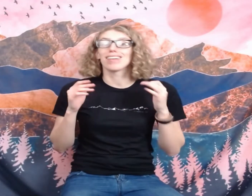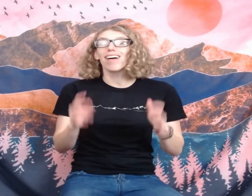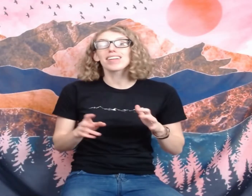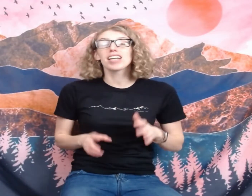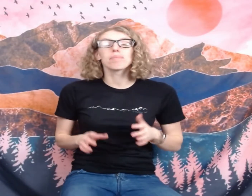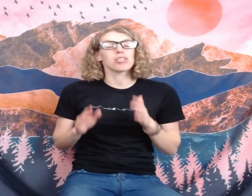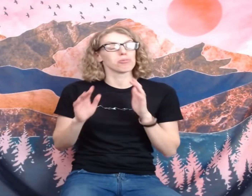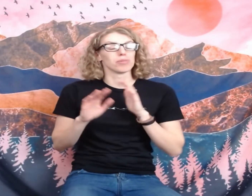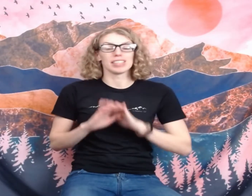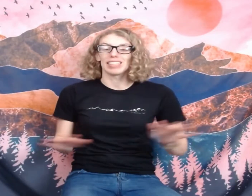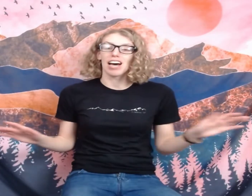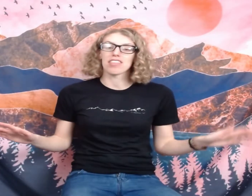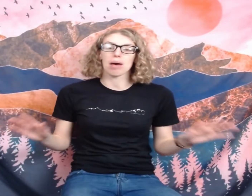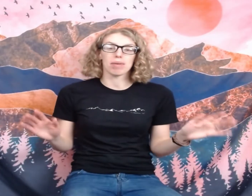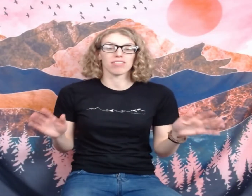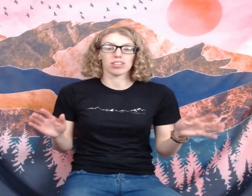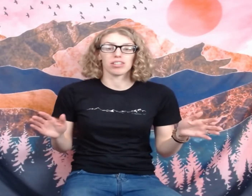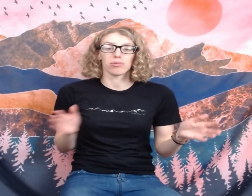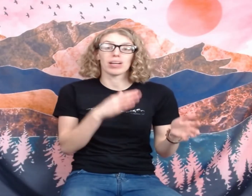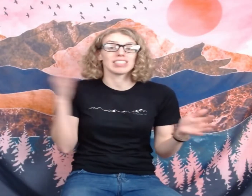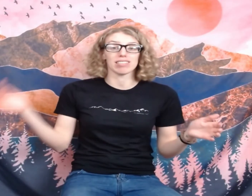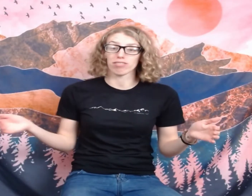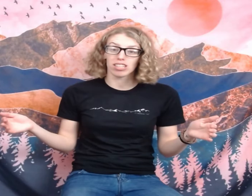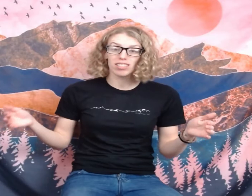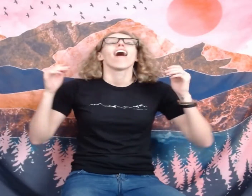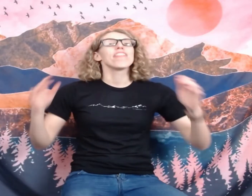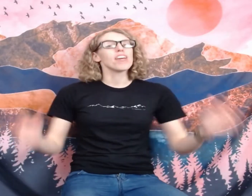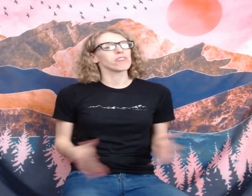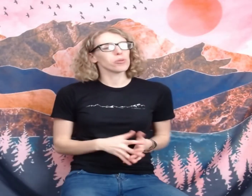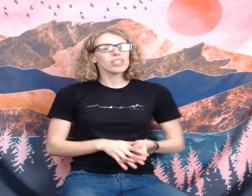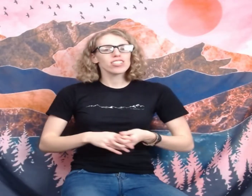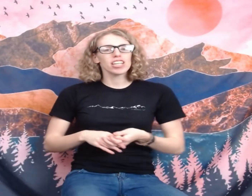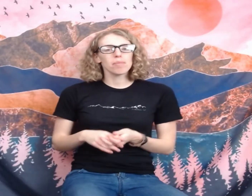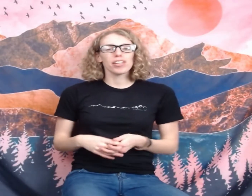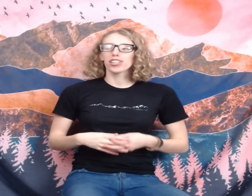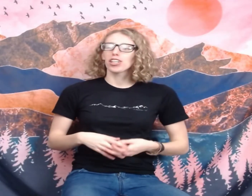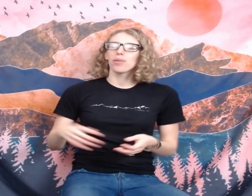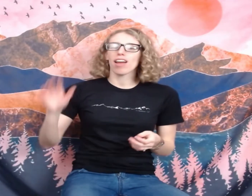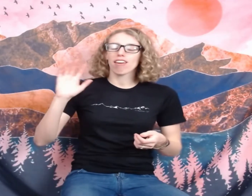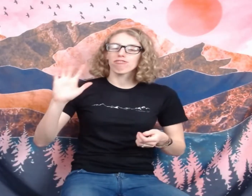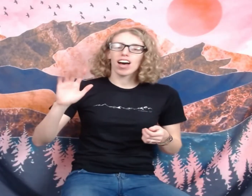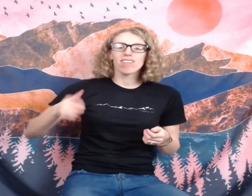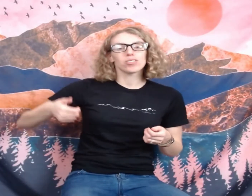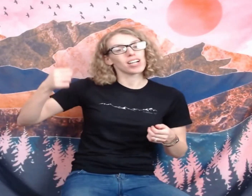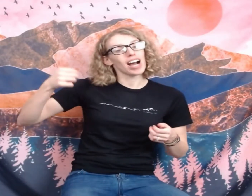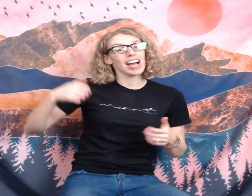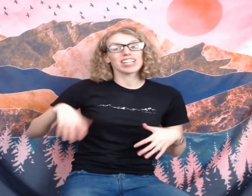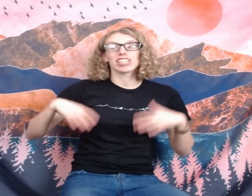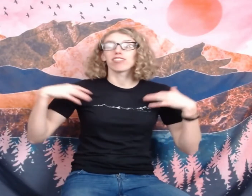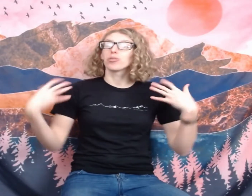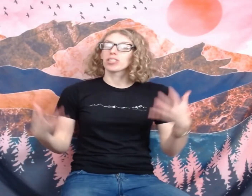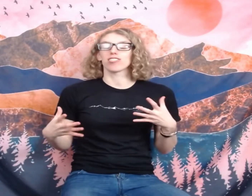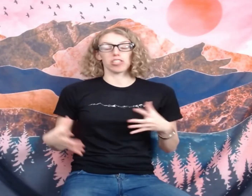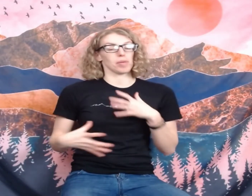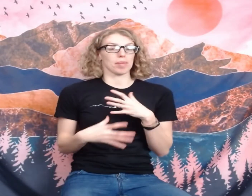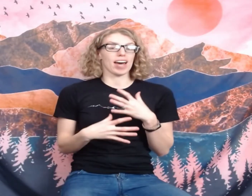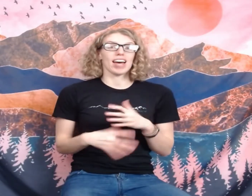a lot of times it's really not that big of a weight difference. And then for winter camping you're gonna want a five or higher for your sleeping pad.